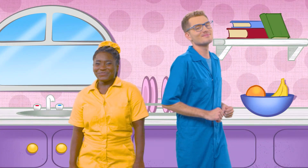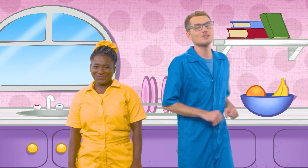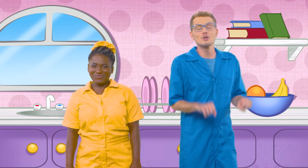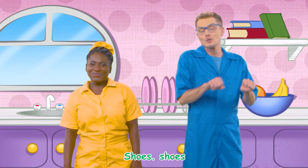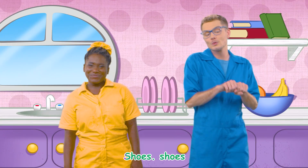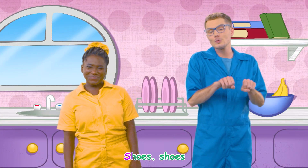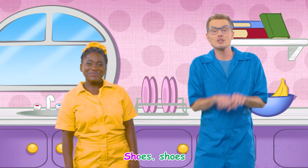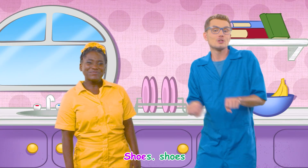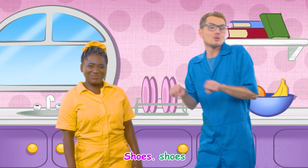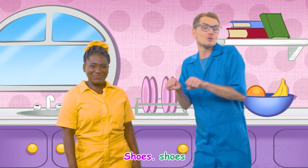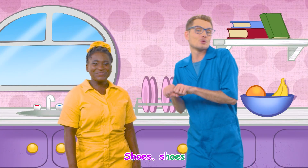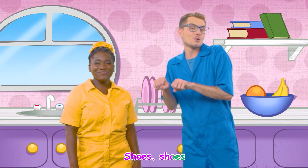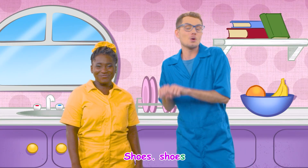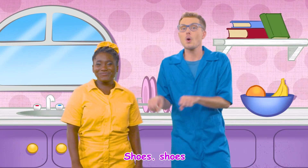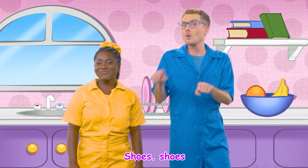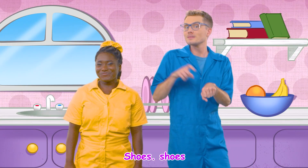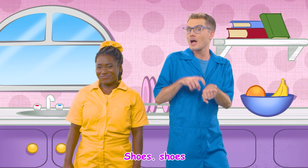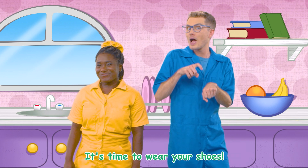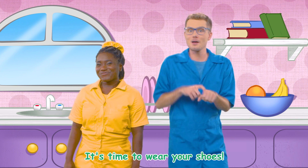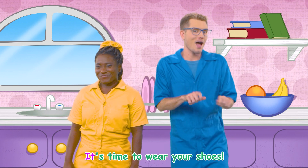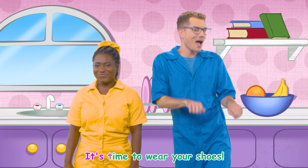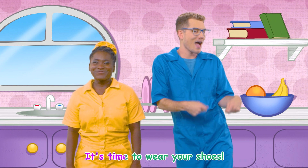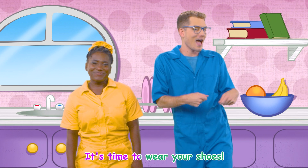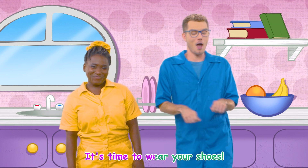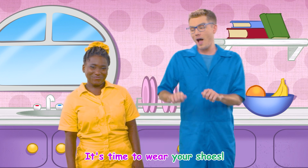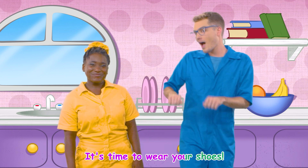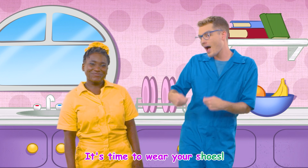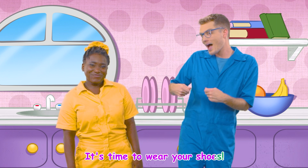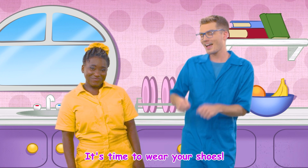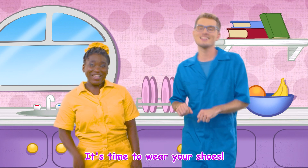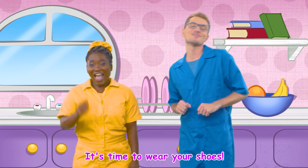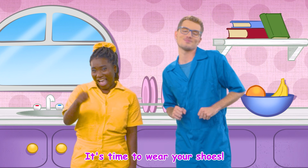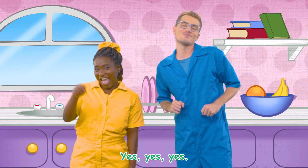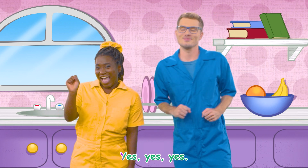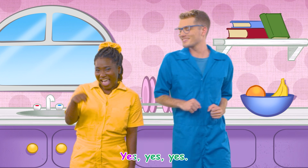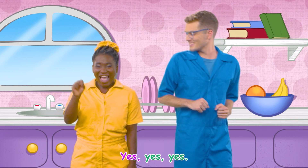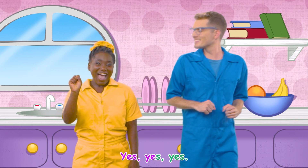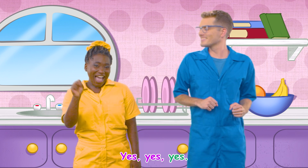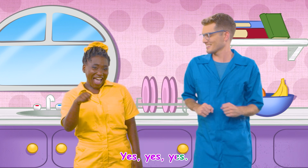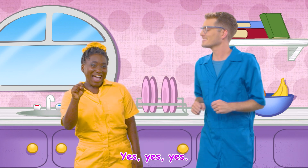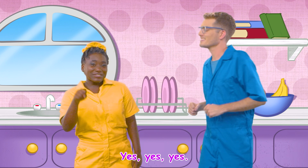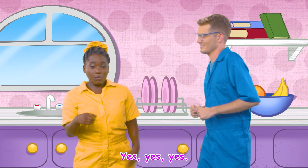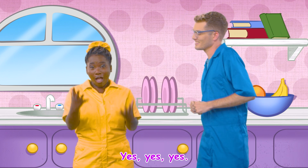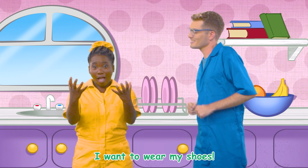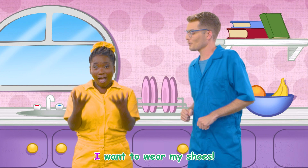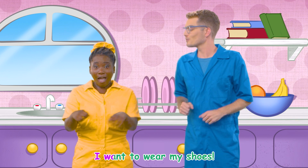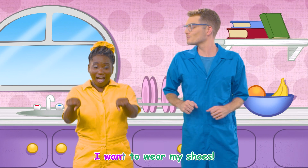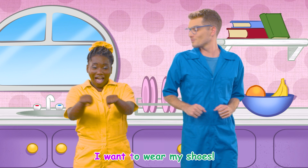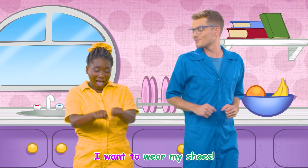Shoes Shoes Shoes It's time to wear your shoes Yes, yes, yes I want